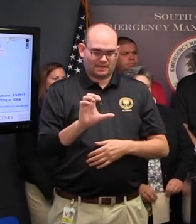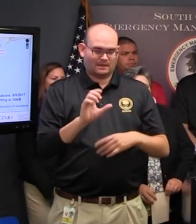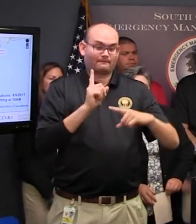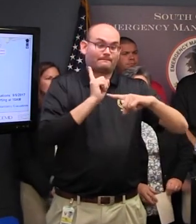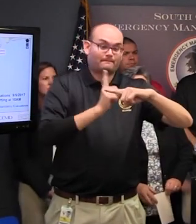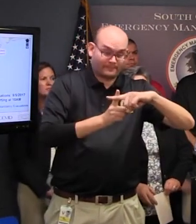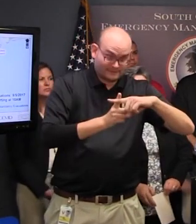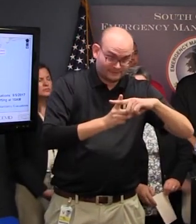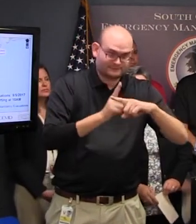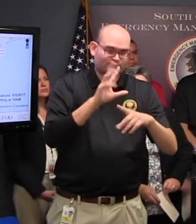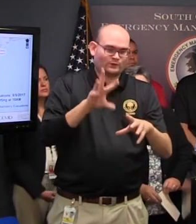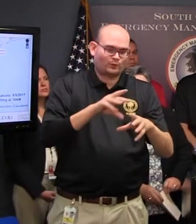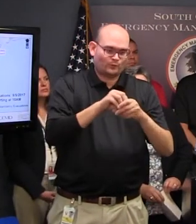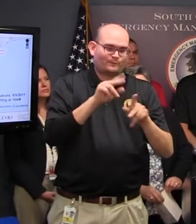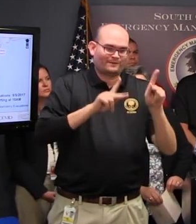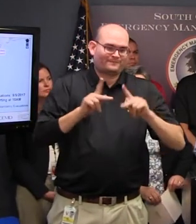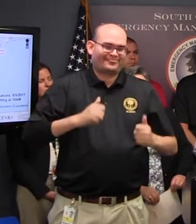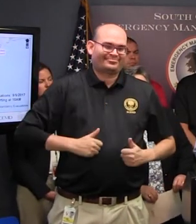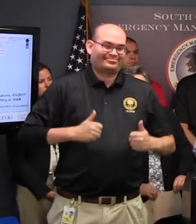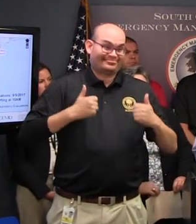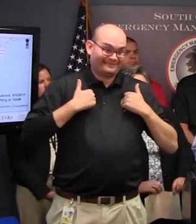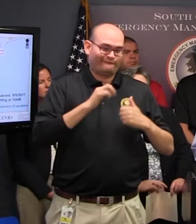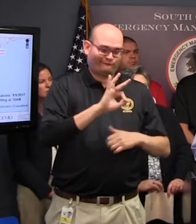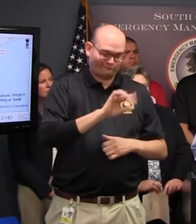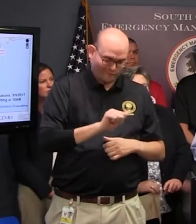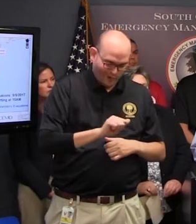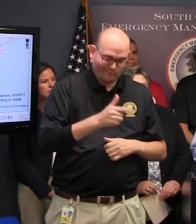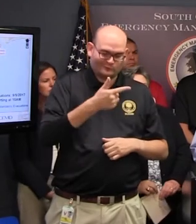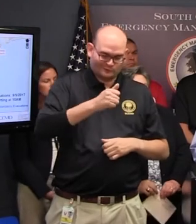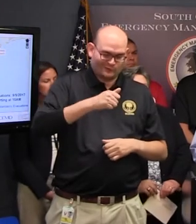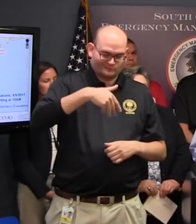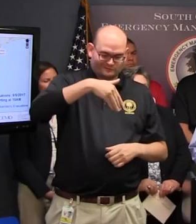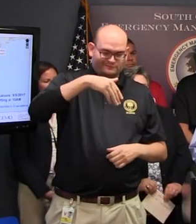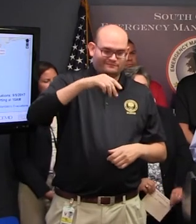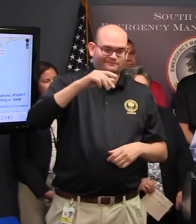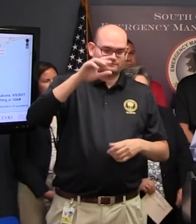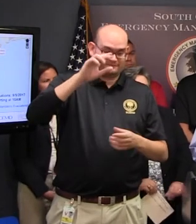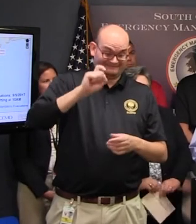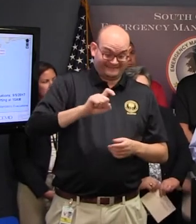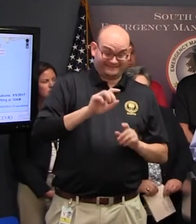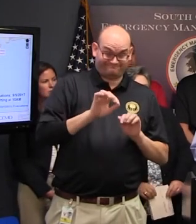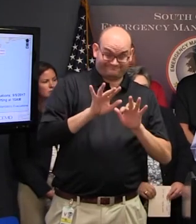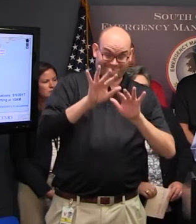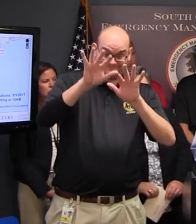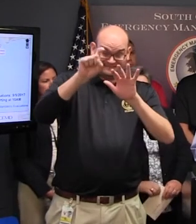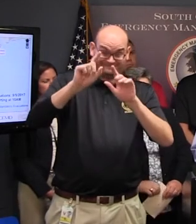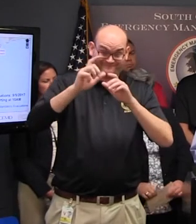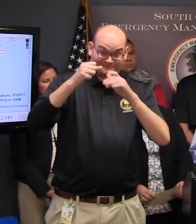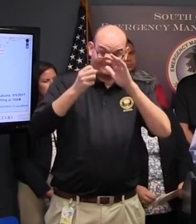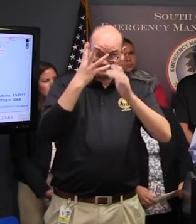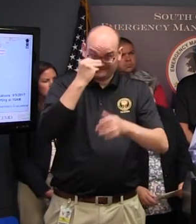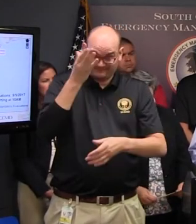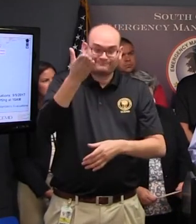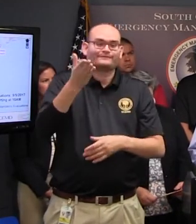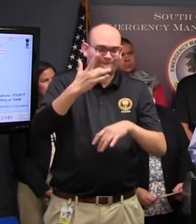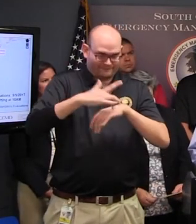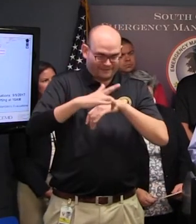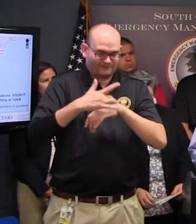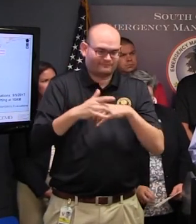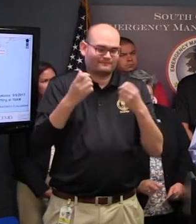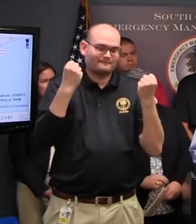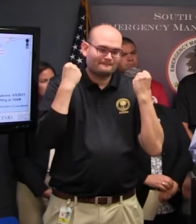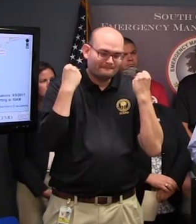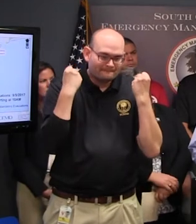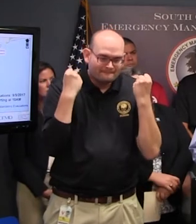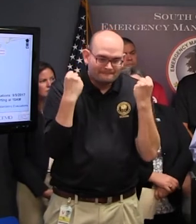as they should be needed and I want to mention on that we've got a lot of hotel rooms that